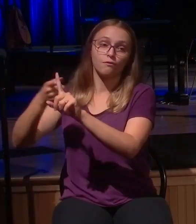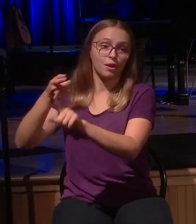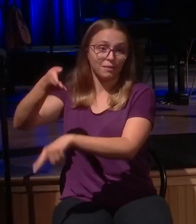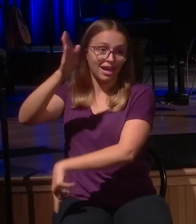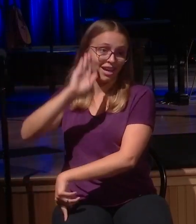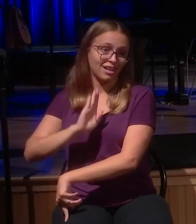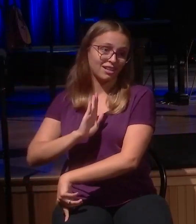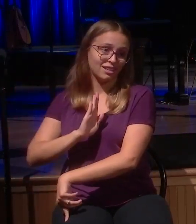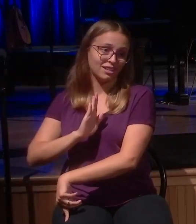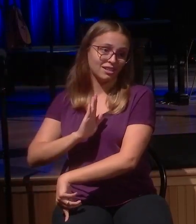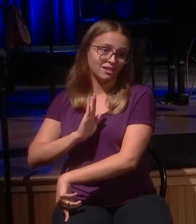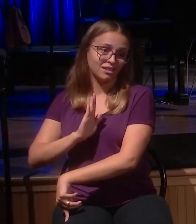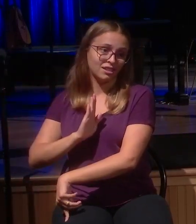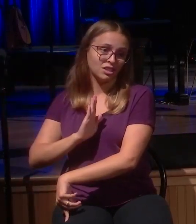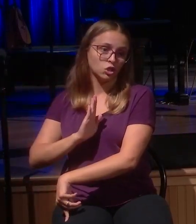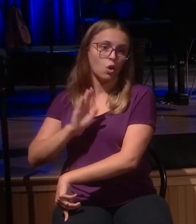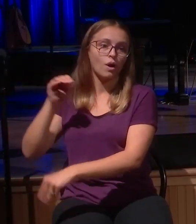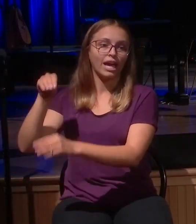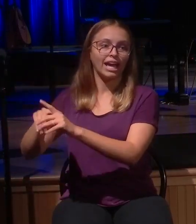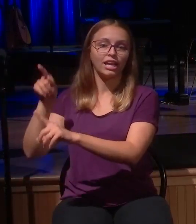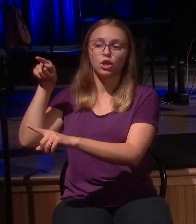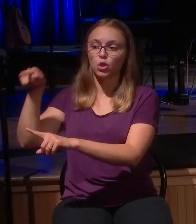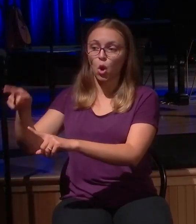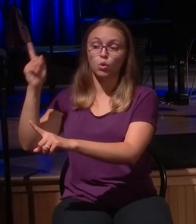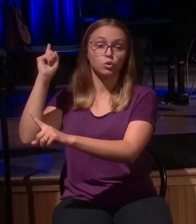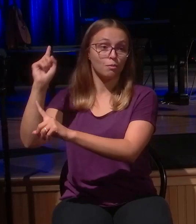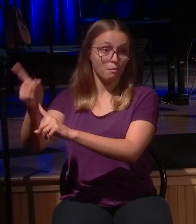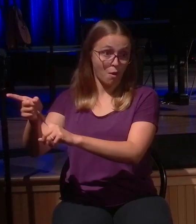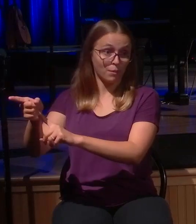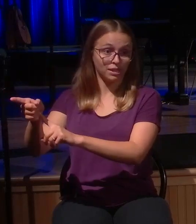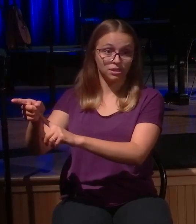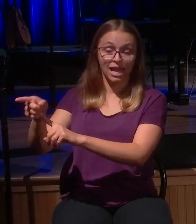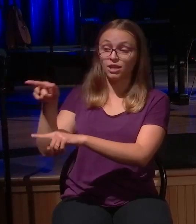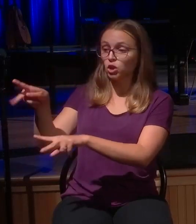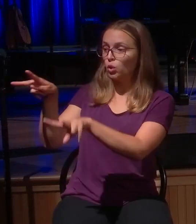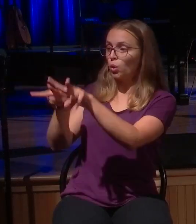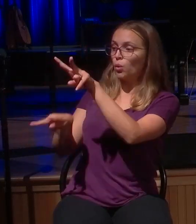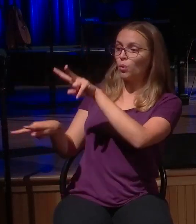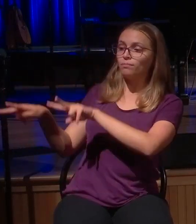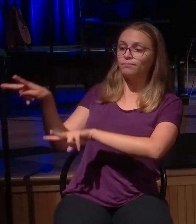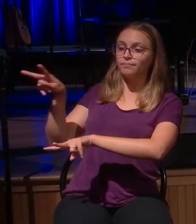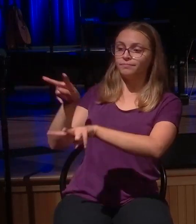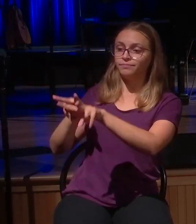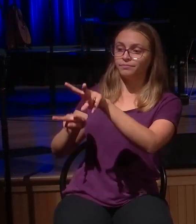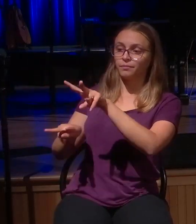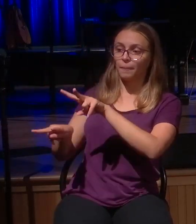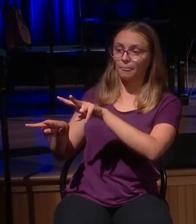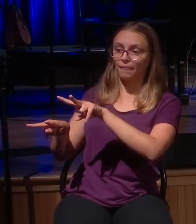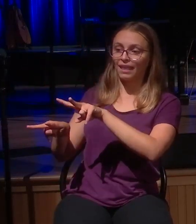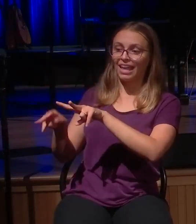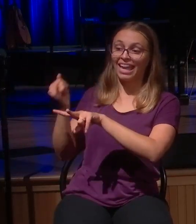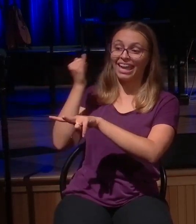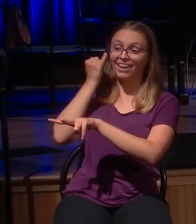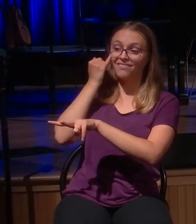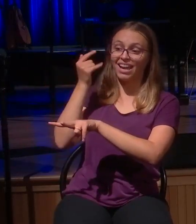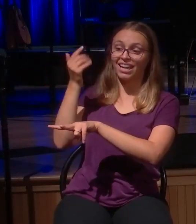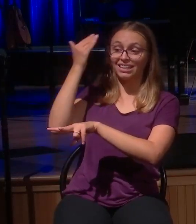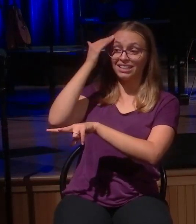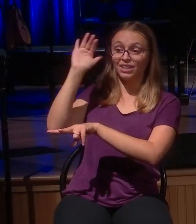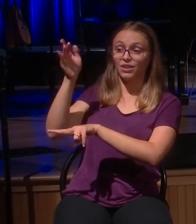And in those moments, recall, were it not for the grace of God, there go I. The condition